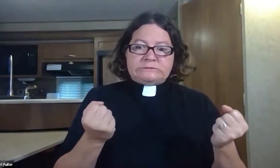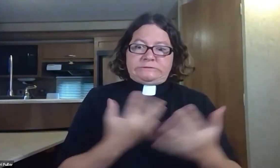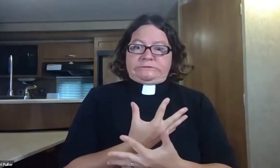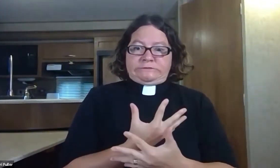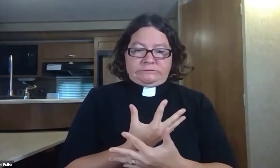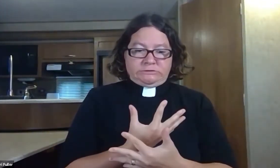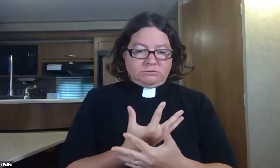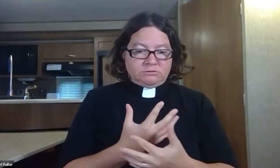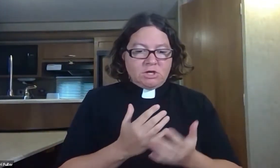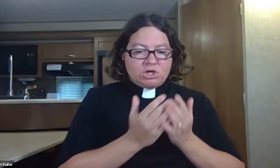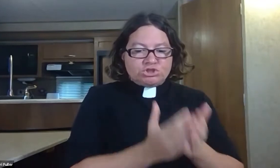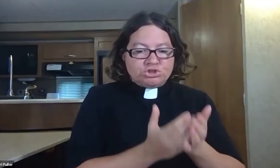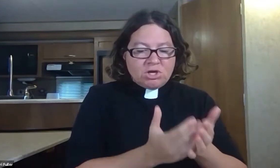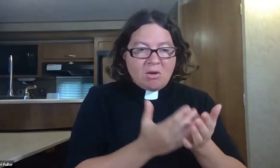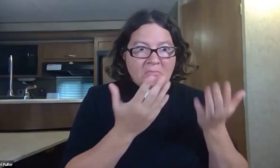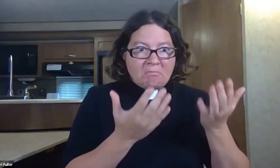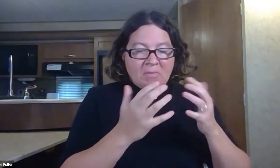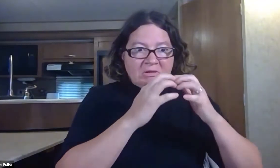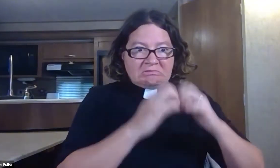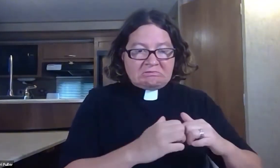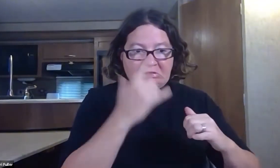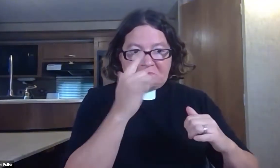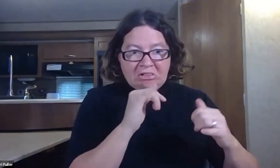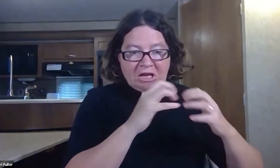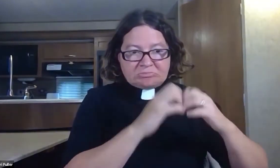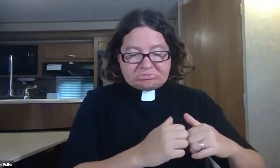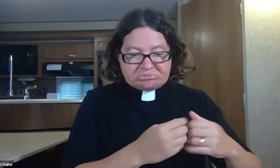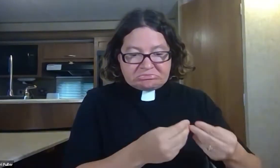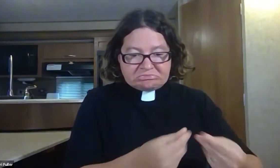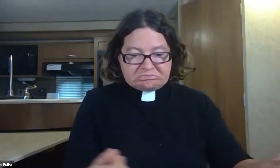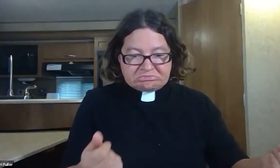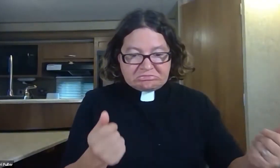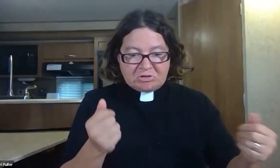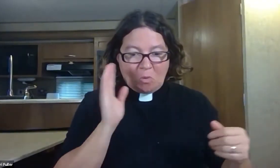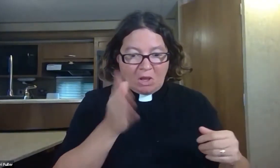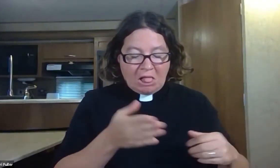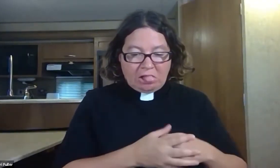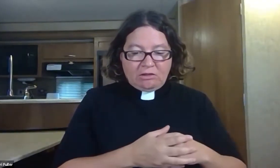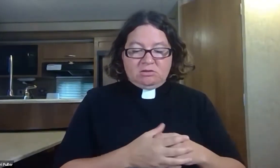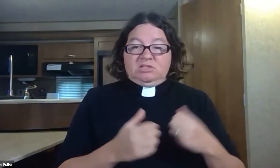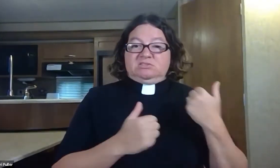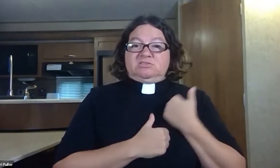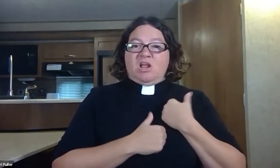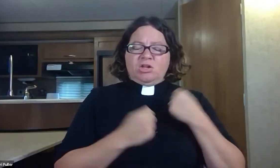The ship looked like it might be broken to pieces. The sailors were terrified, and each one cried out to their own God.